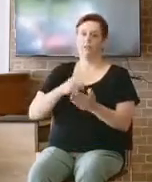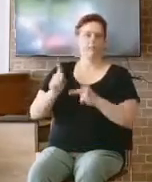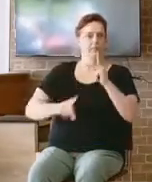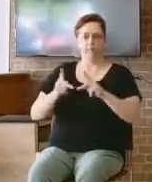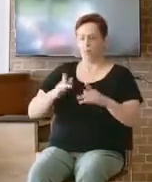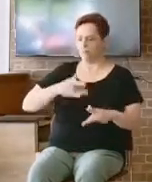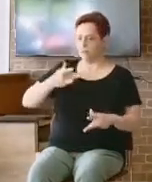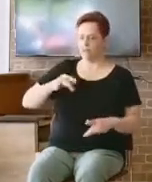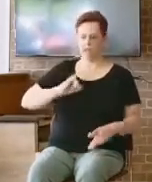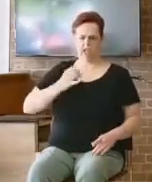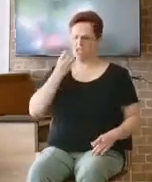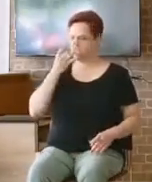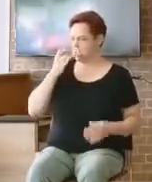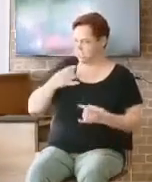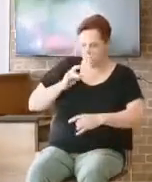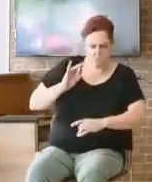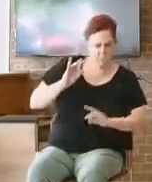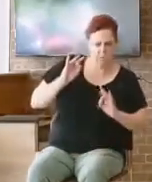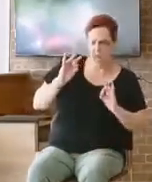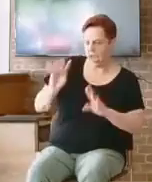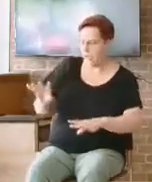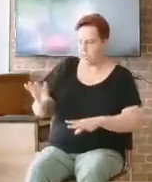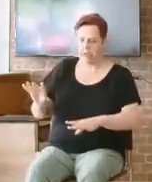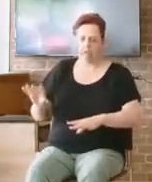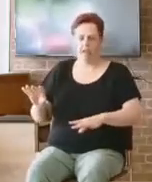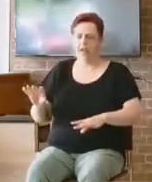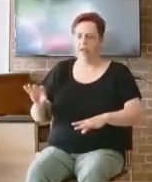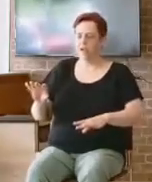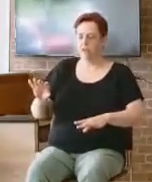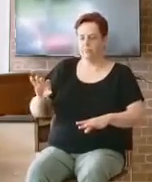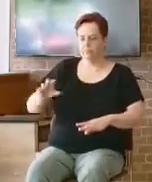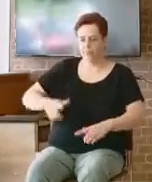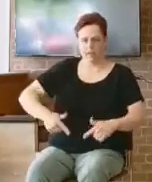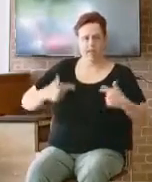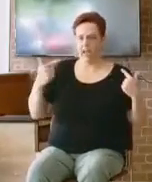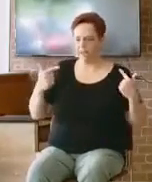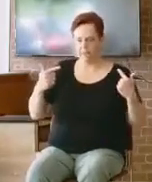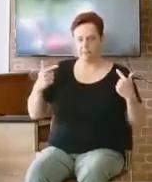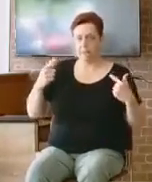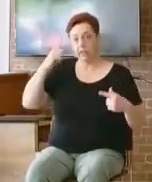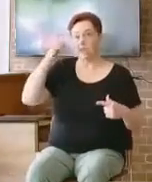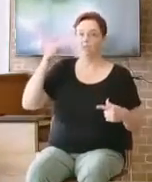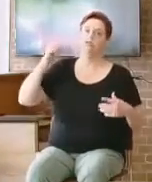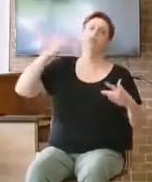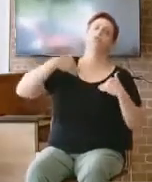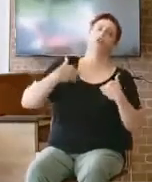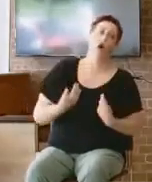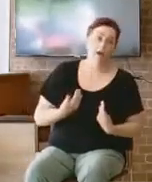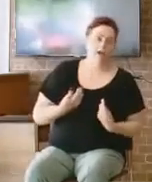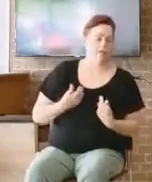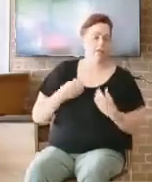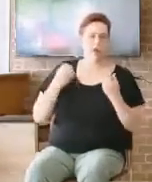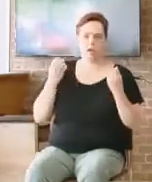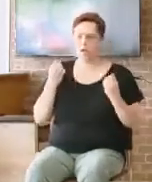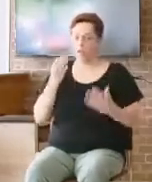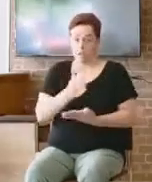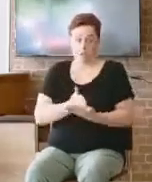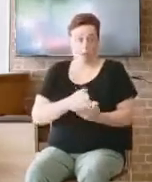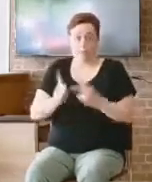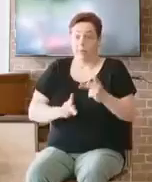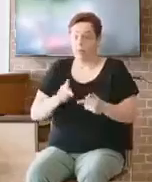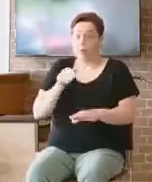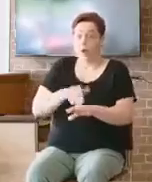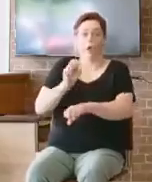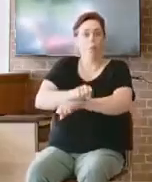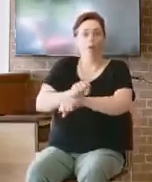tired. You're just in a constant state of just exhaustion. And there are some people that are angry, they're bitter.